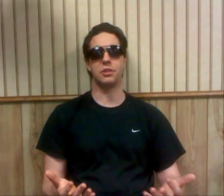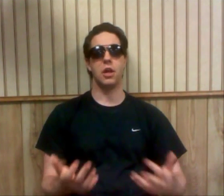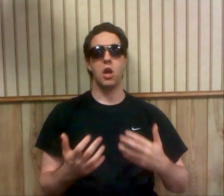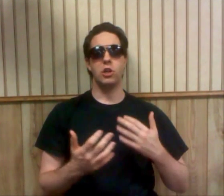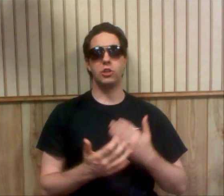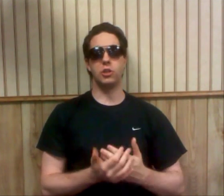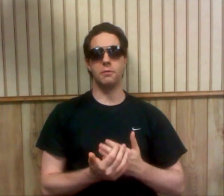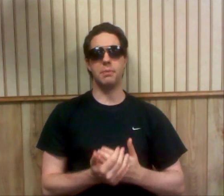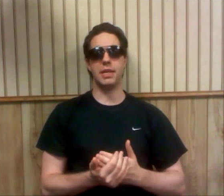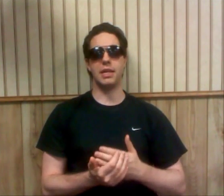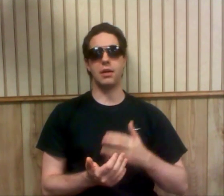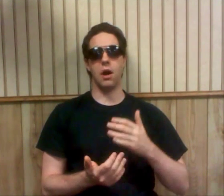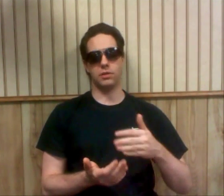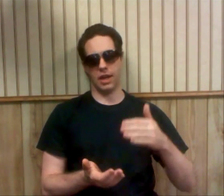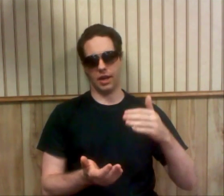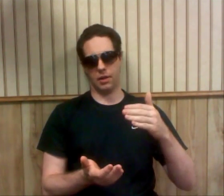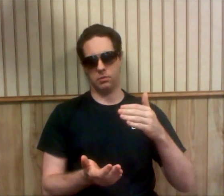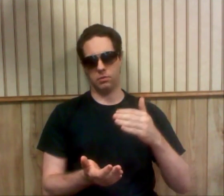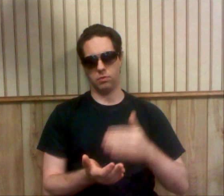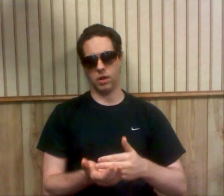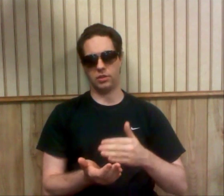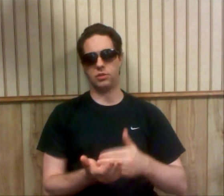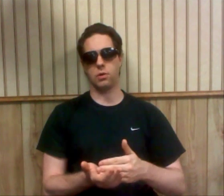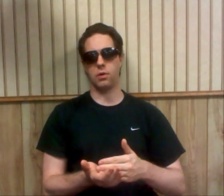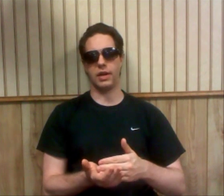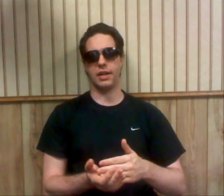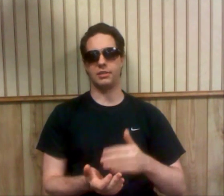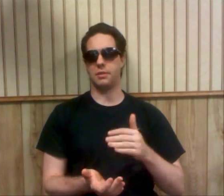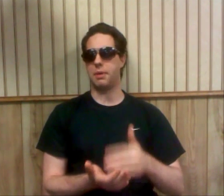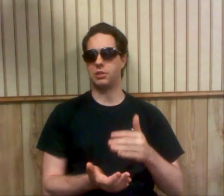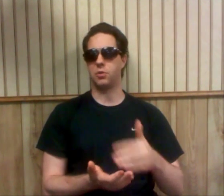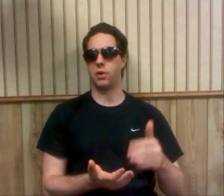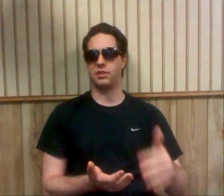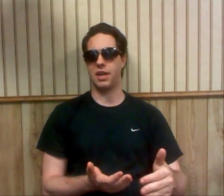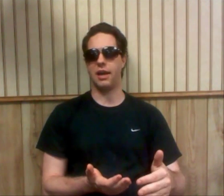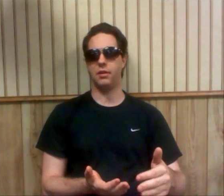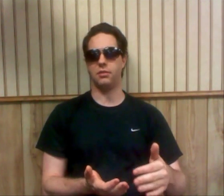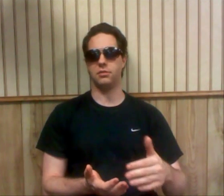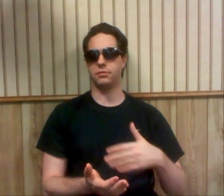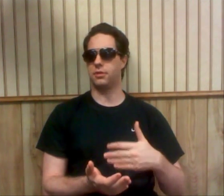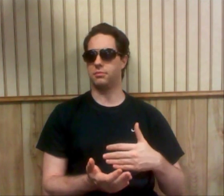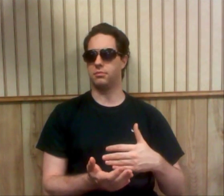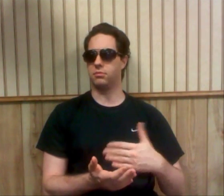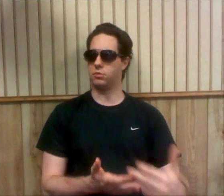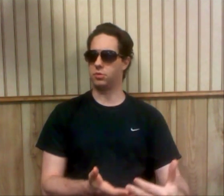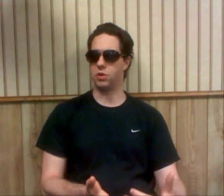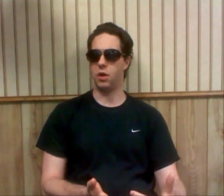should be, okay, what story is the best story to tell from the result.